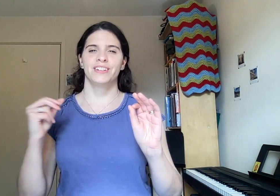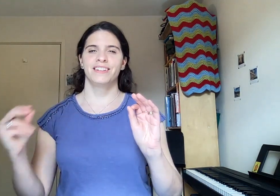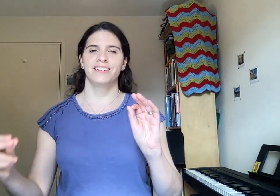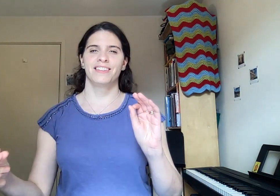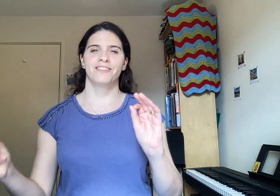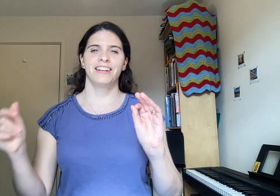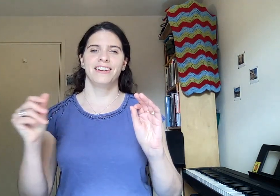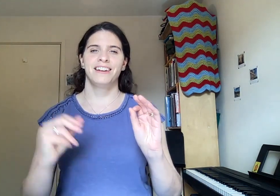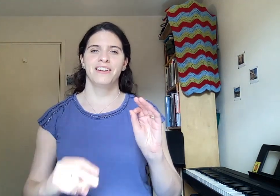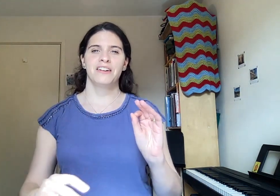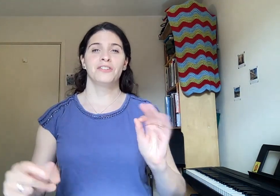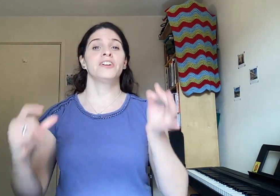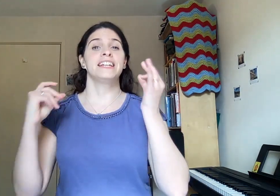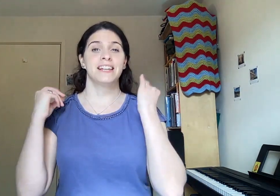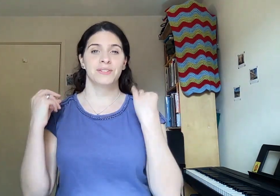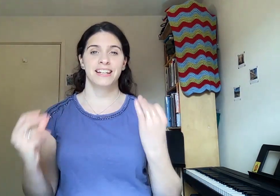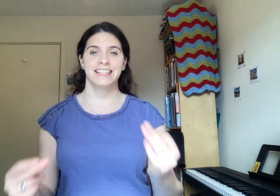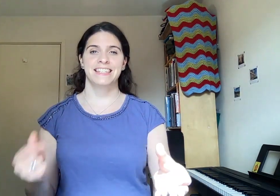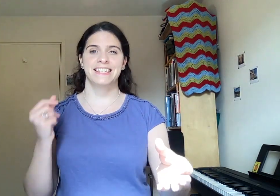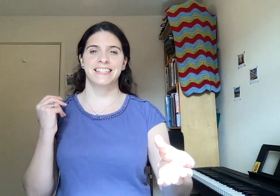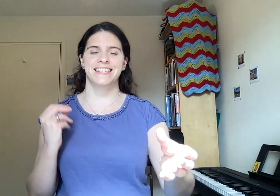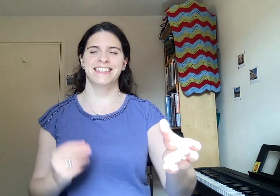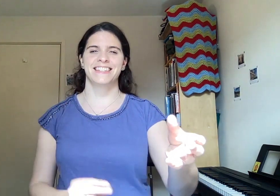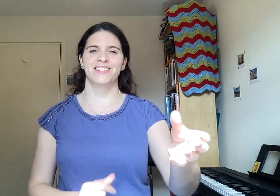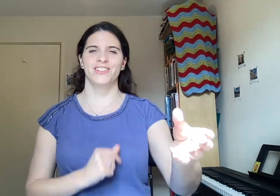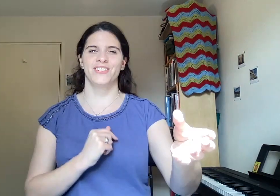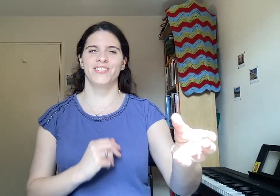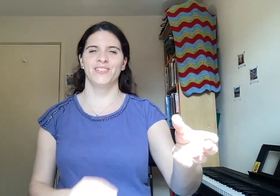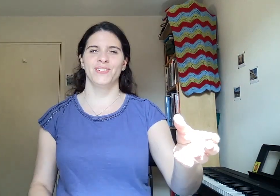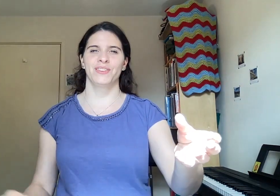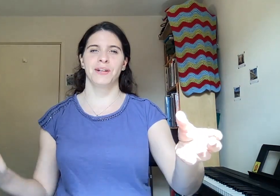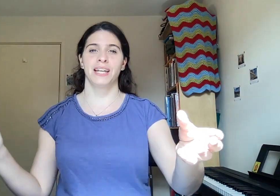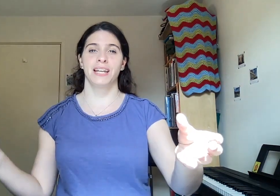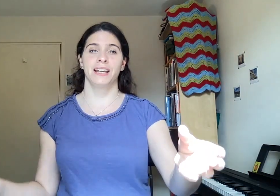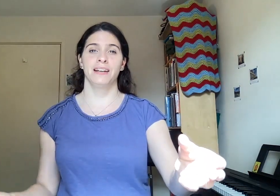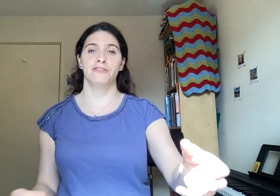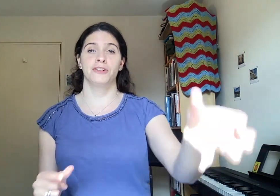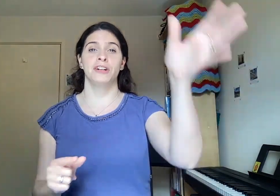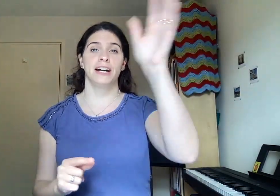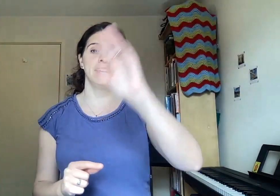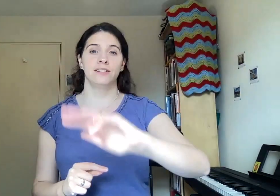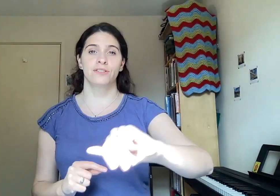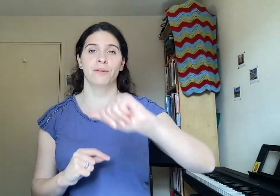3, 4, hiss out. 1, 2, 3, 4 and stop.